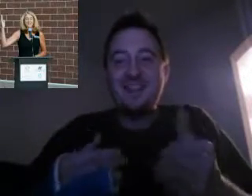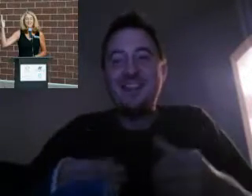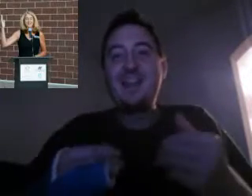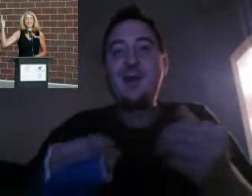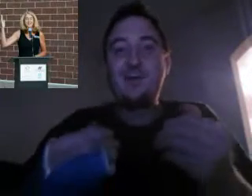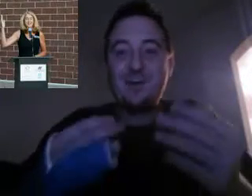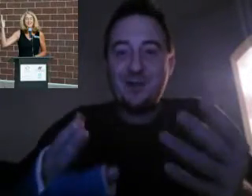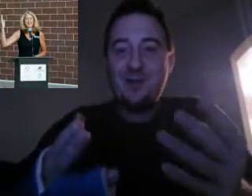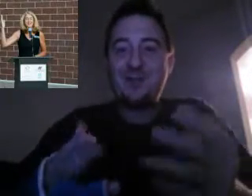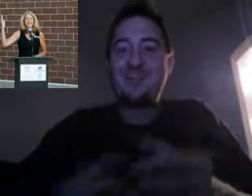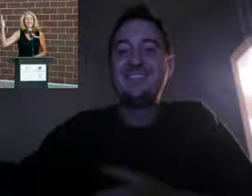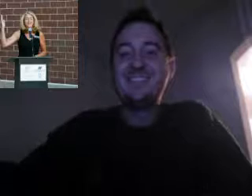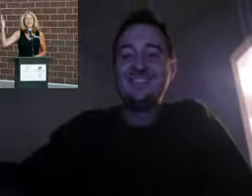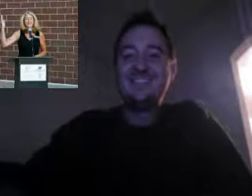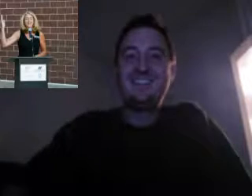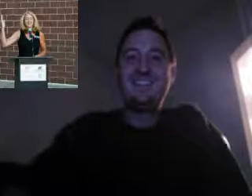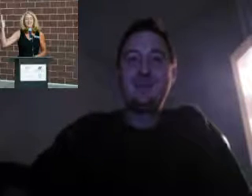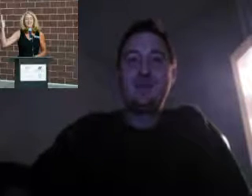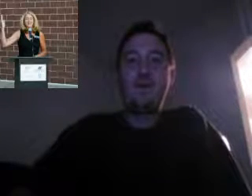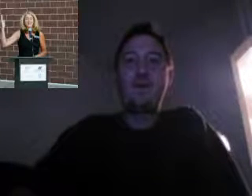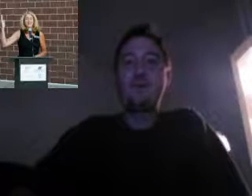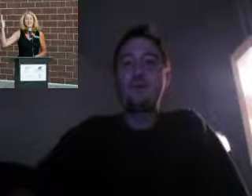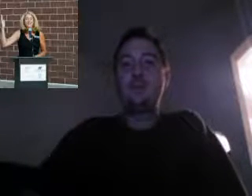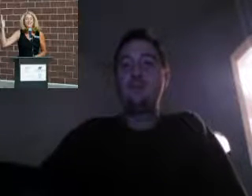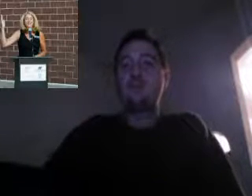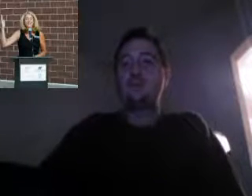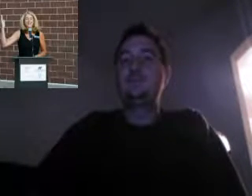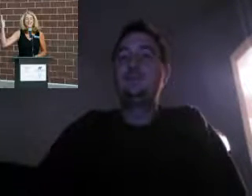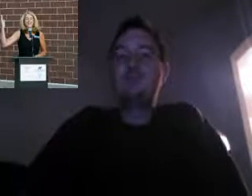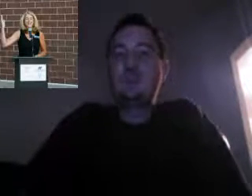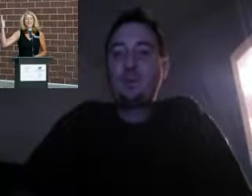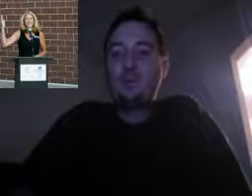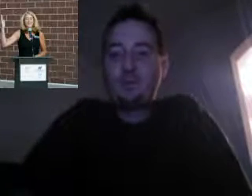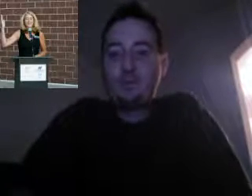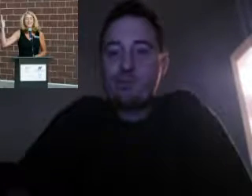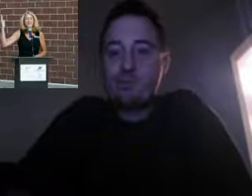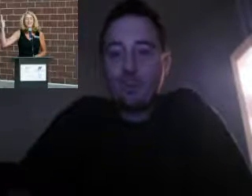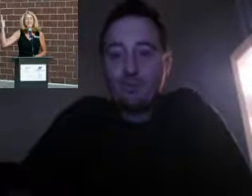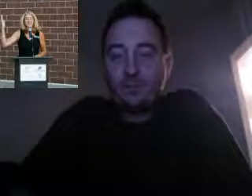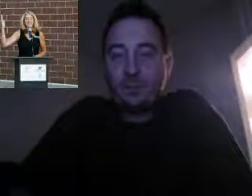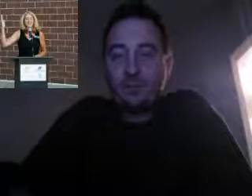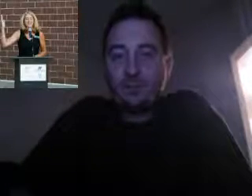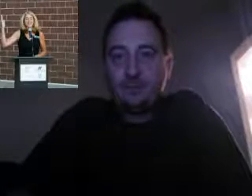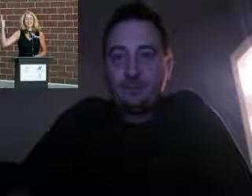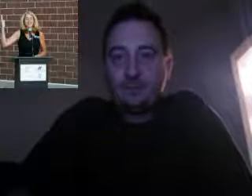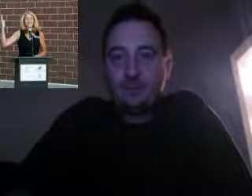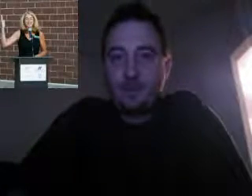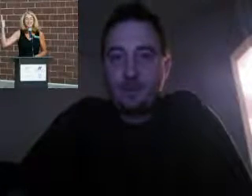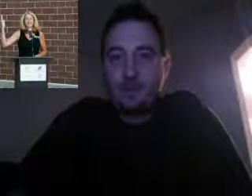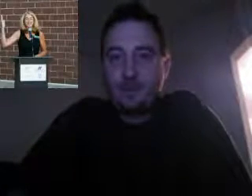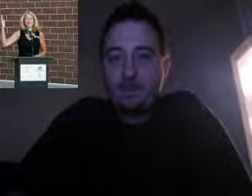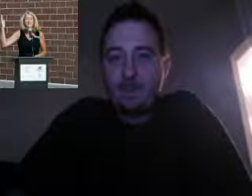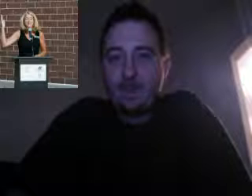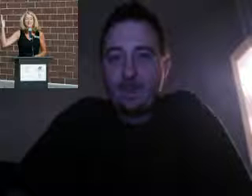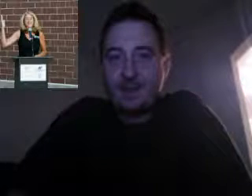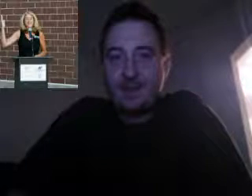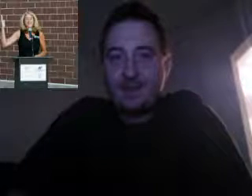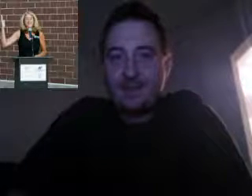help you. we all have to contribute to make a difference. Thank you all so much for watching.